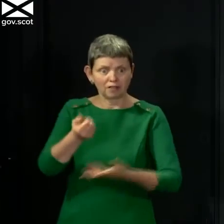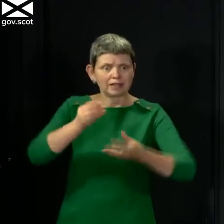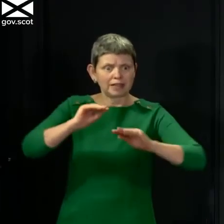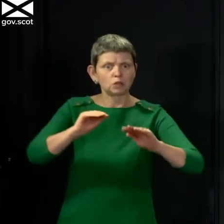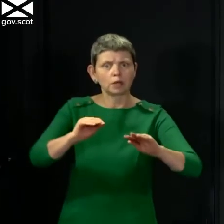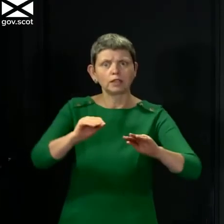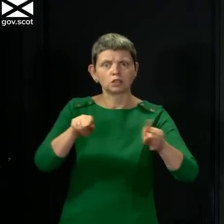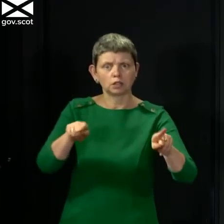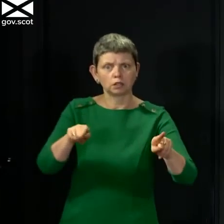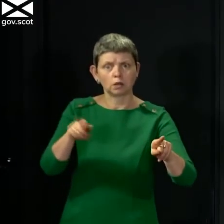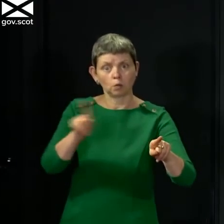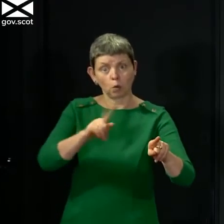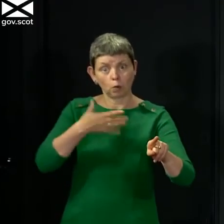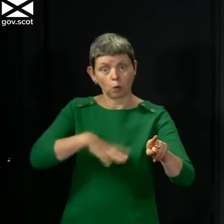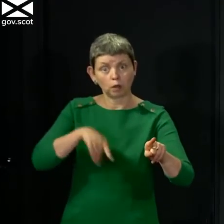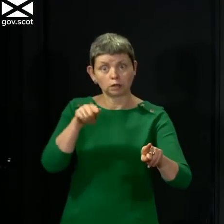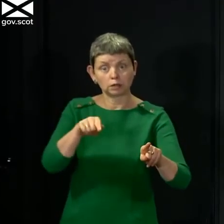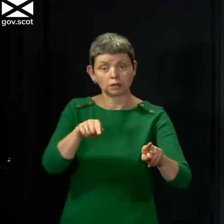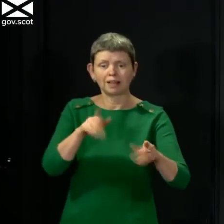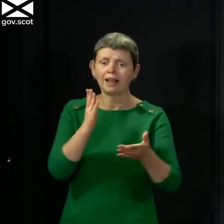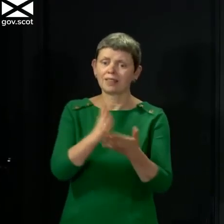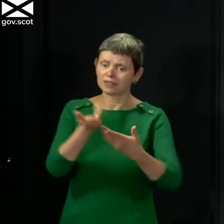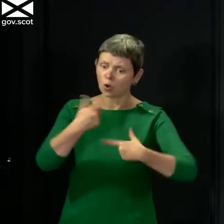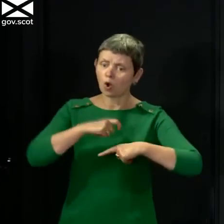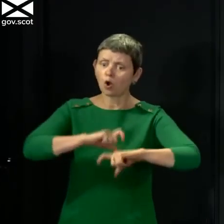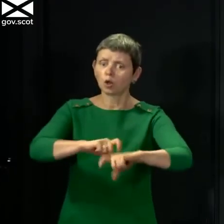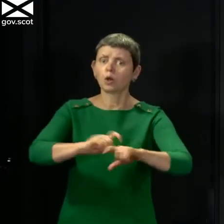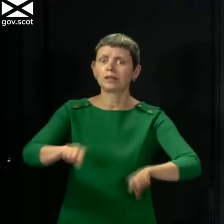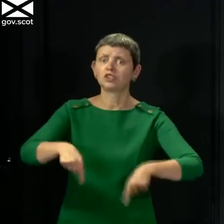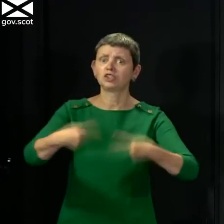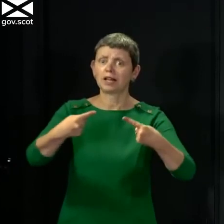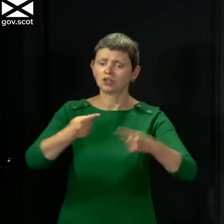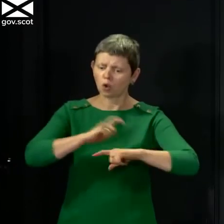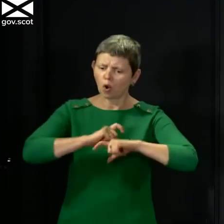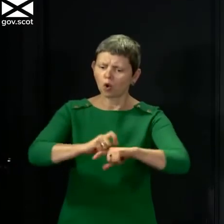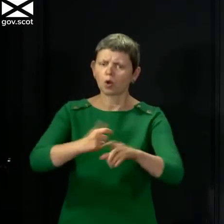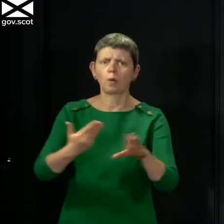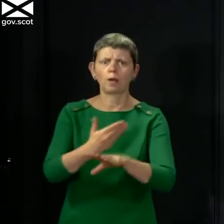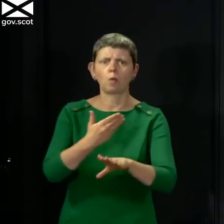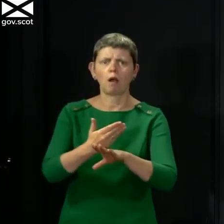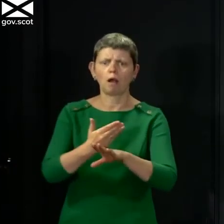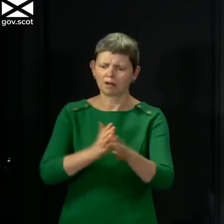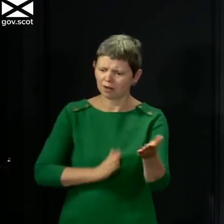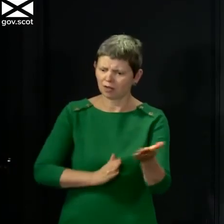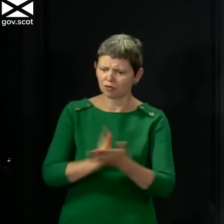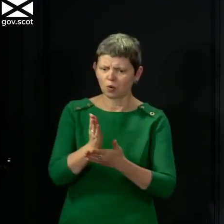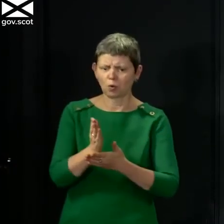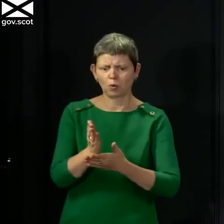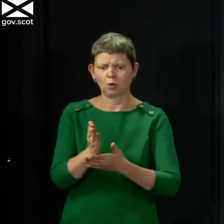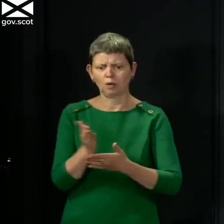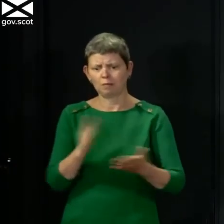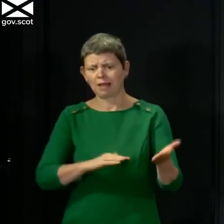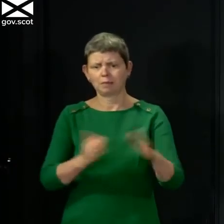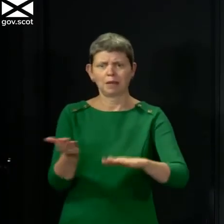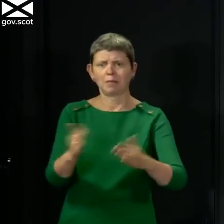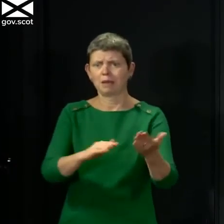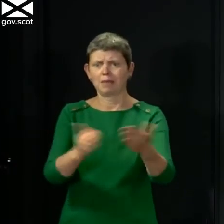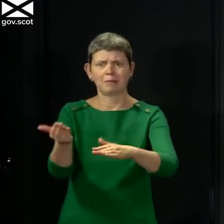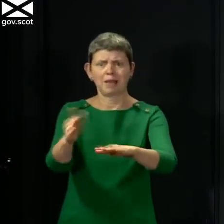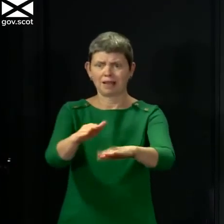want them to have and that will be an ongoing challenge and ongoing work for us for as long as this virus is